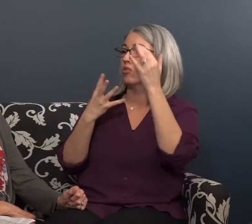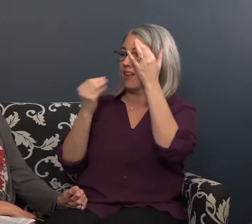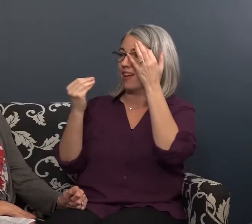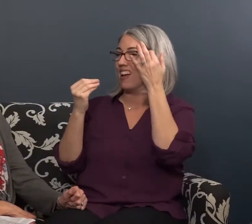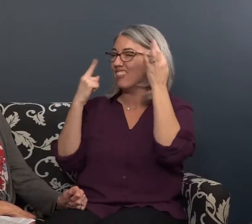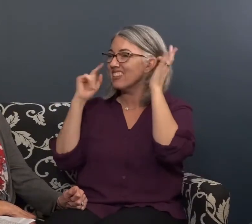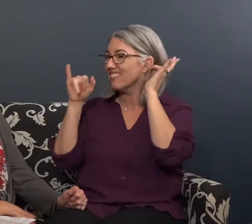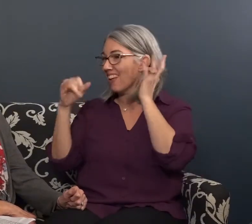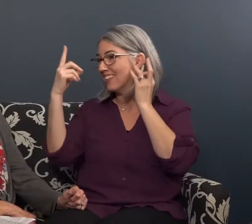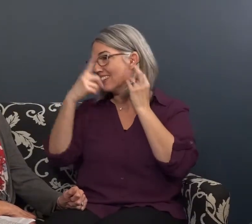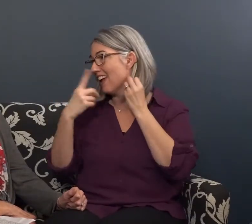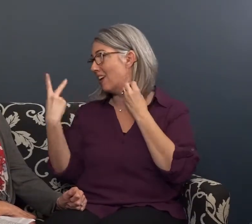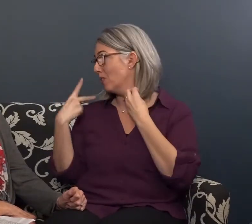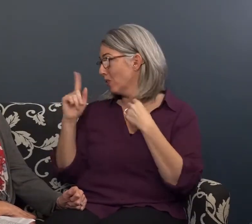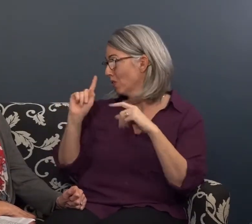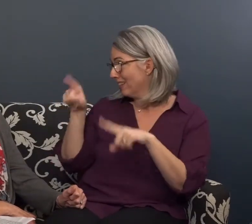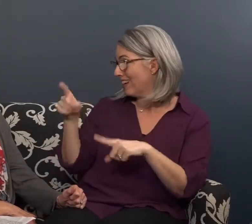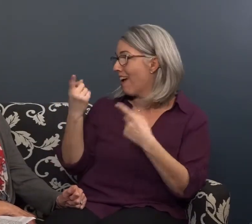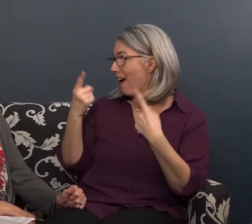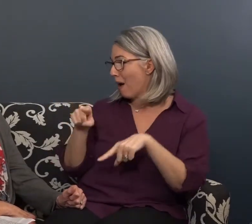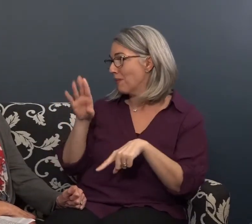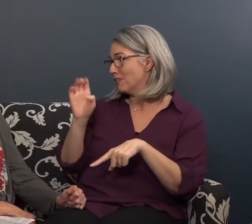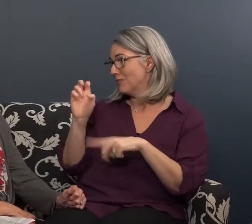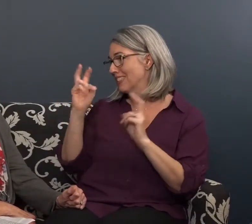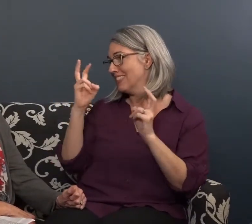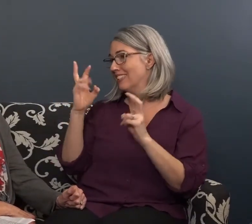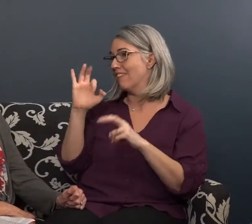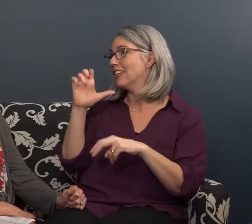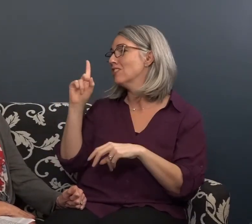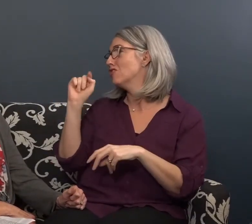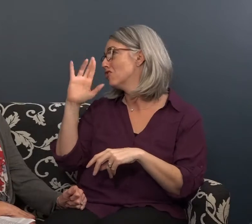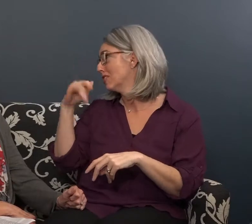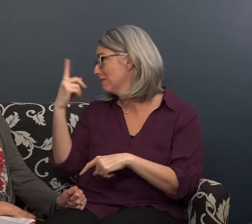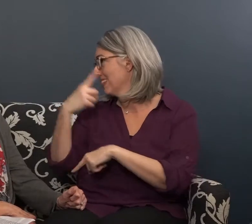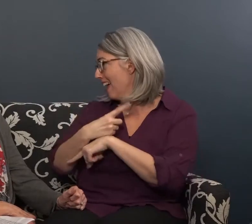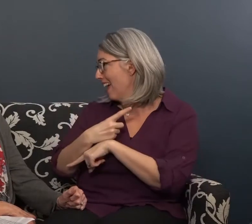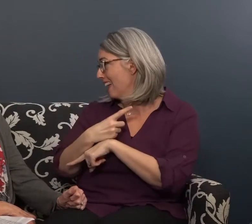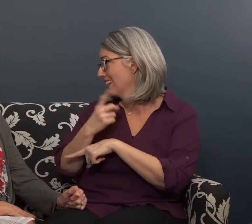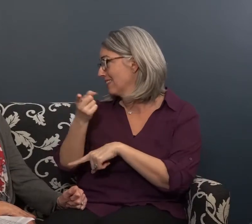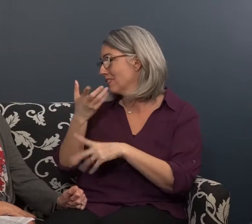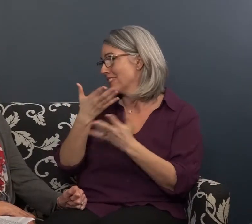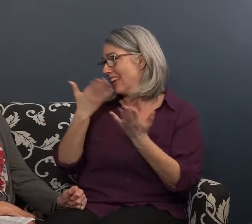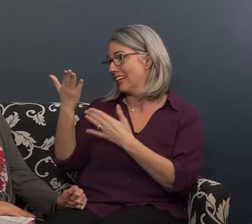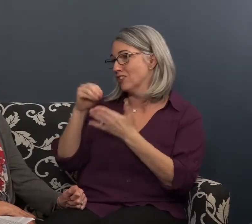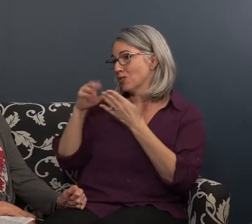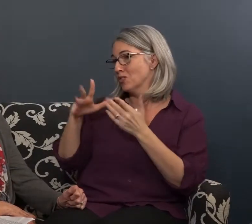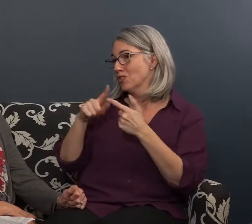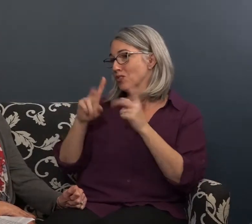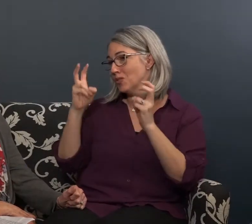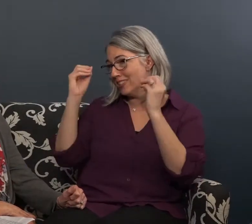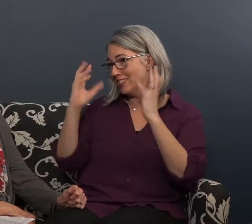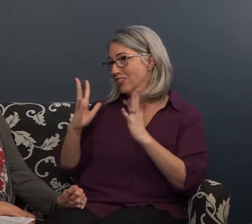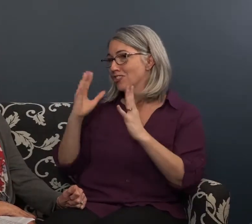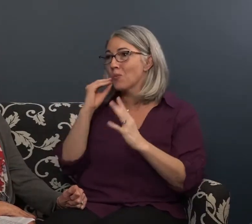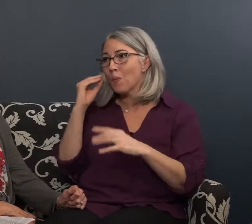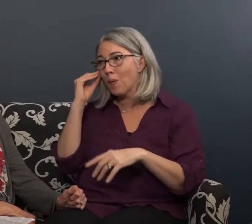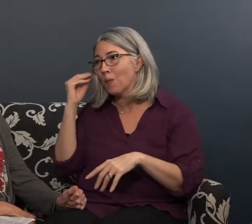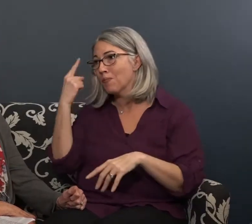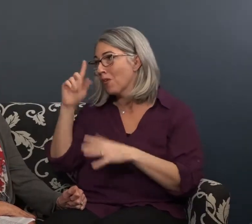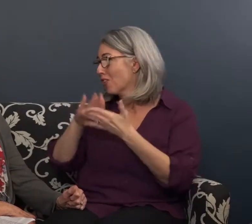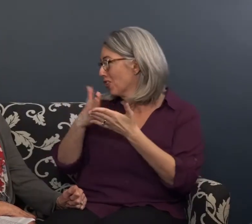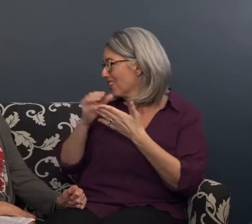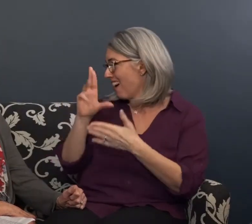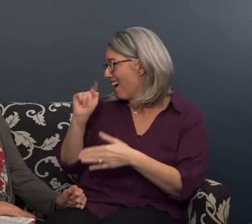deaf there was the day that we went it happened to be a field trip day and they took the